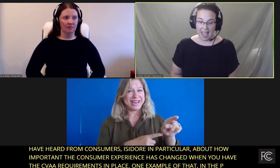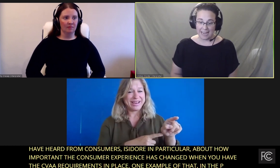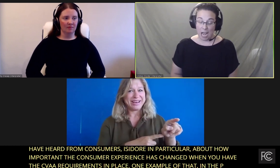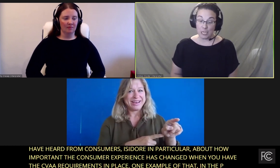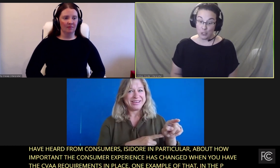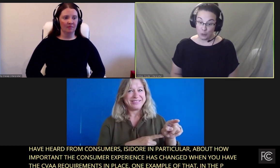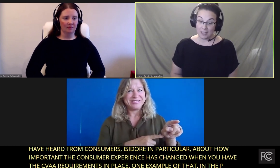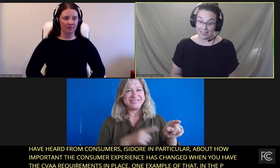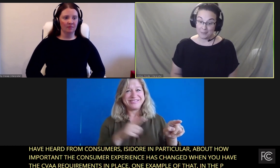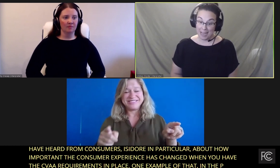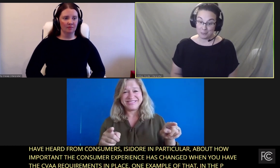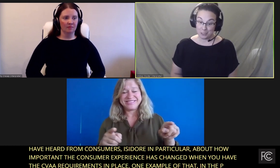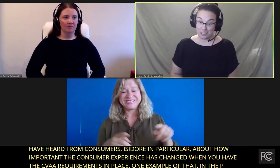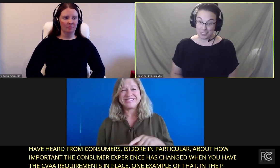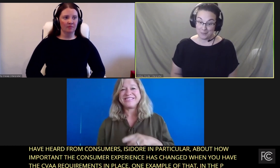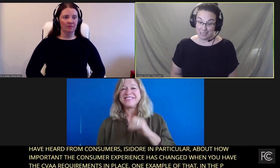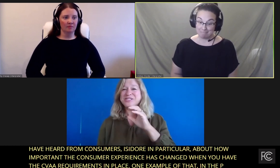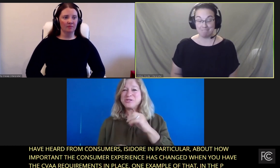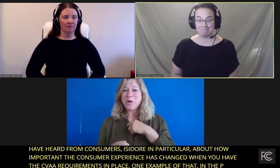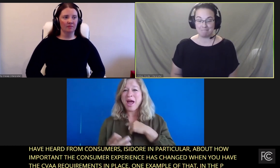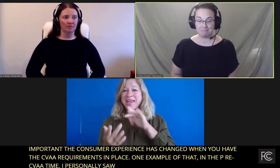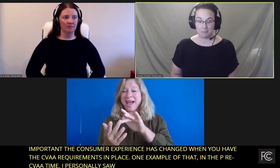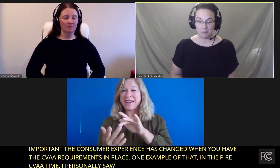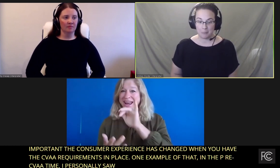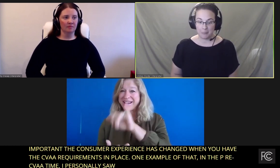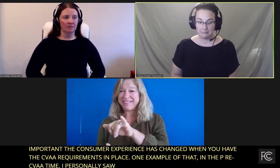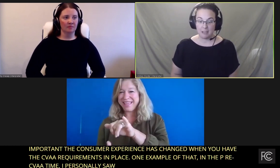And I knew they had been captioned on TV.